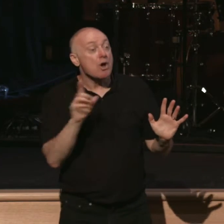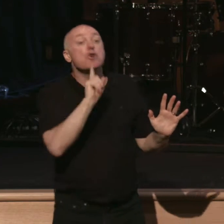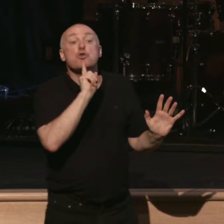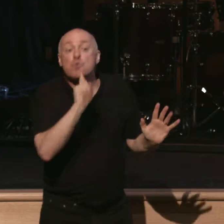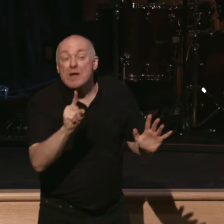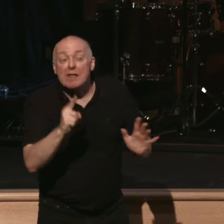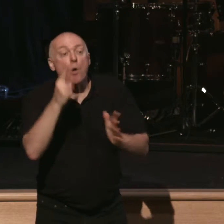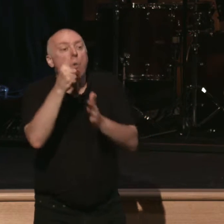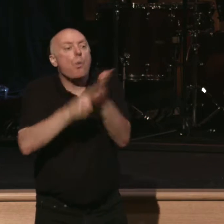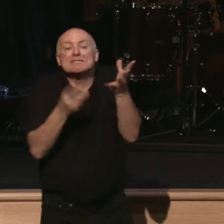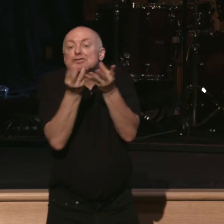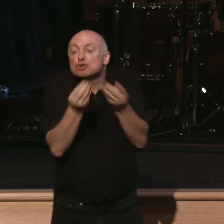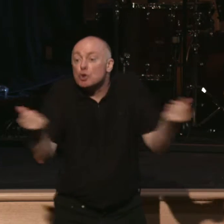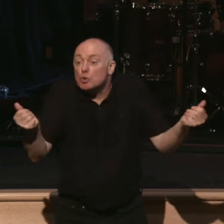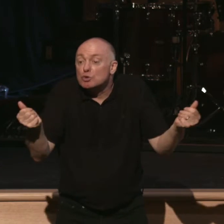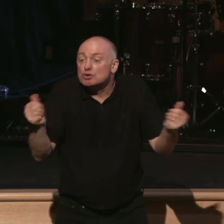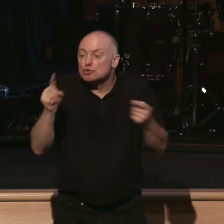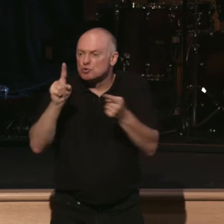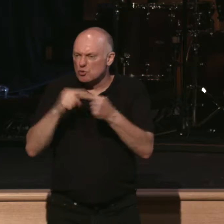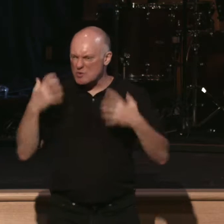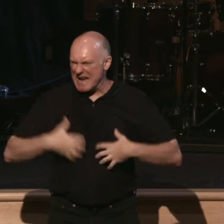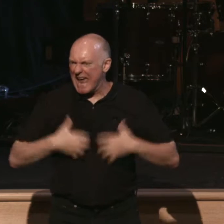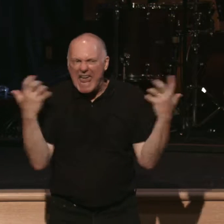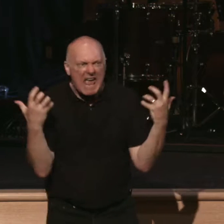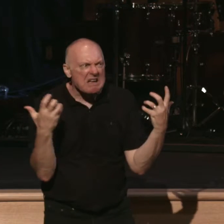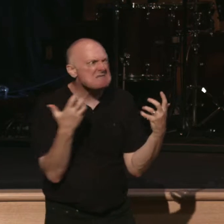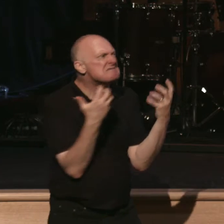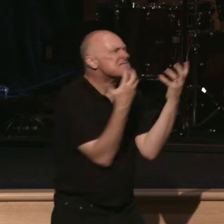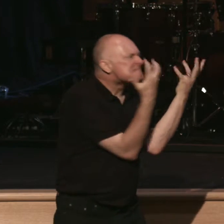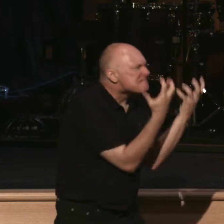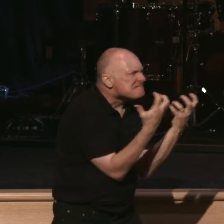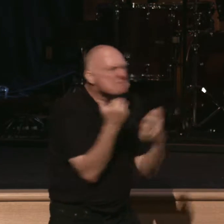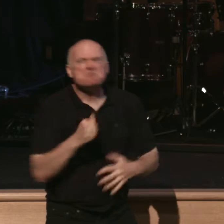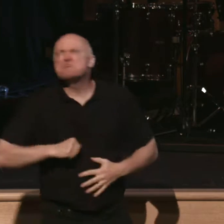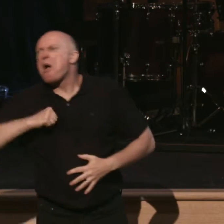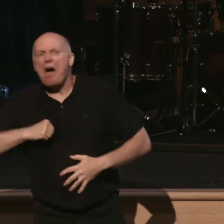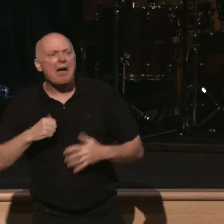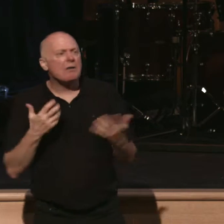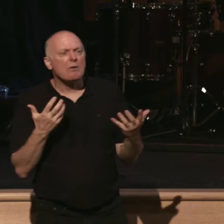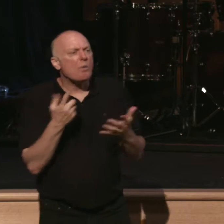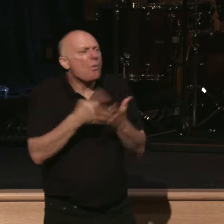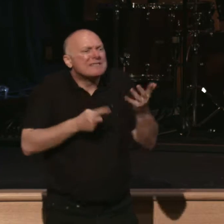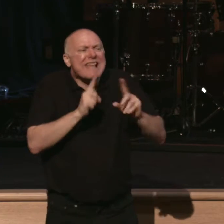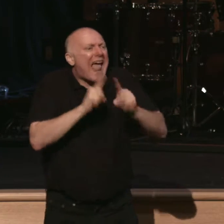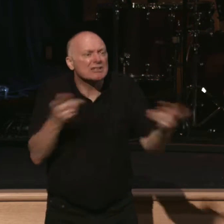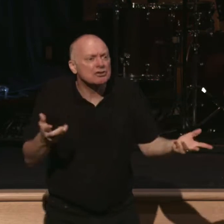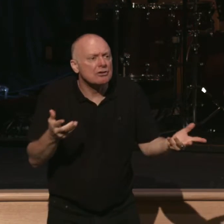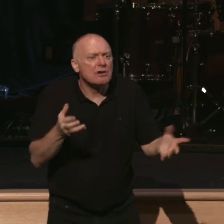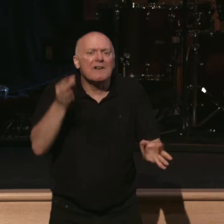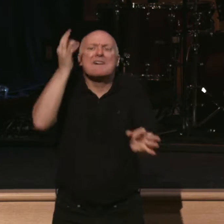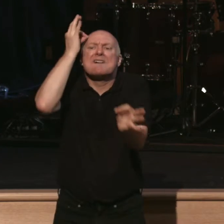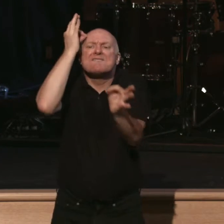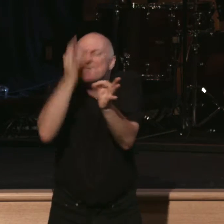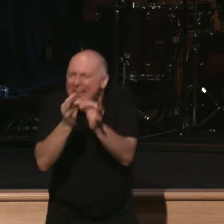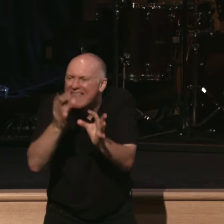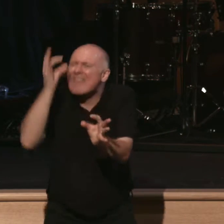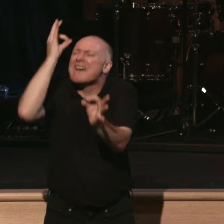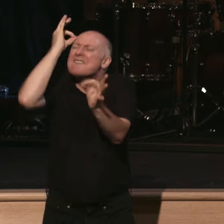the solution to this anger, lust, pride thing? It's faith. It's faith. It's